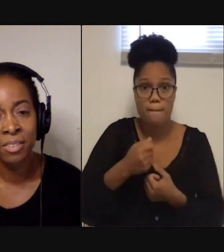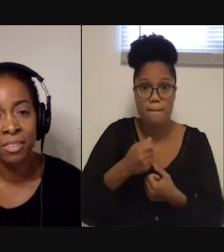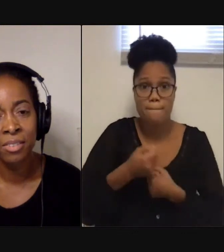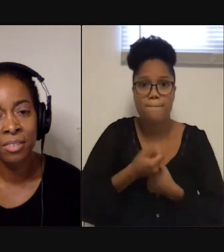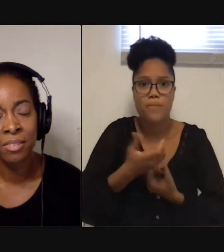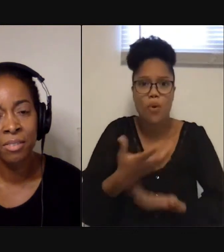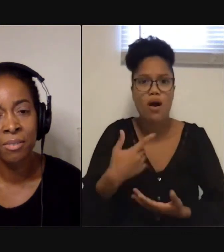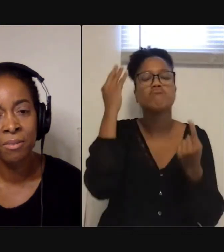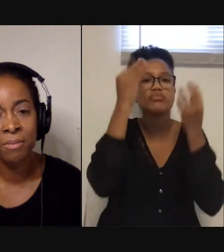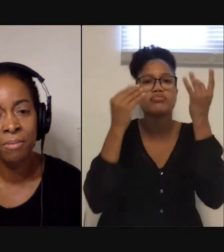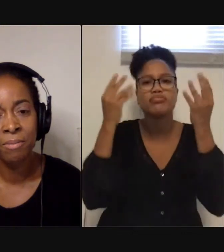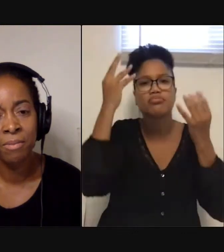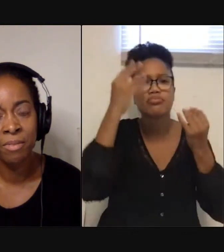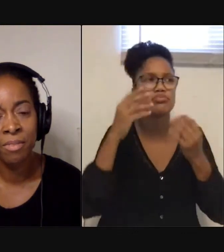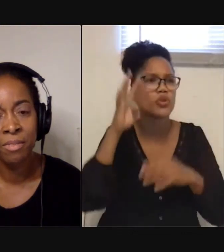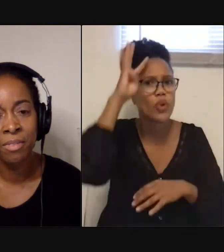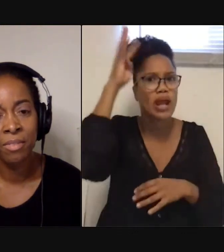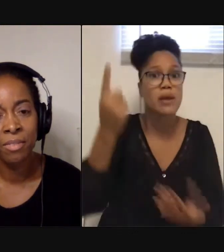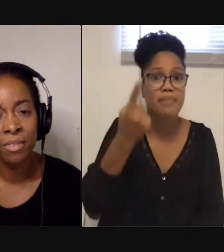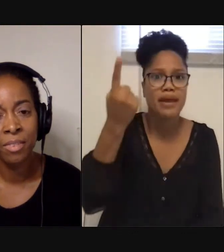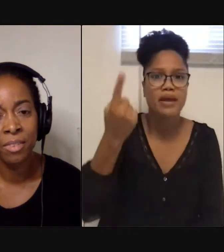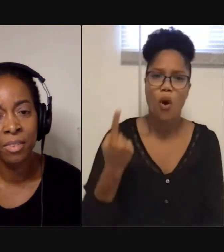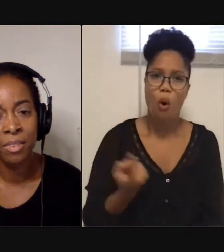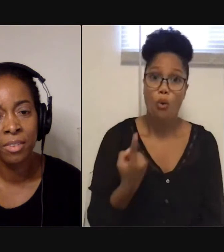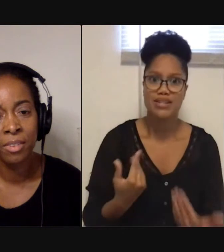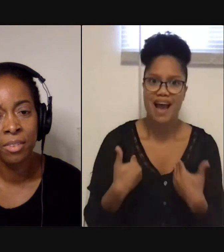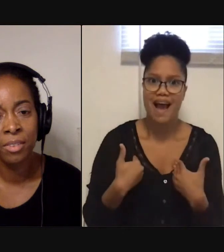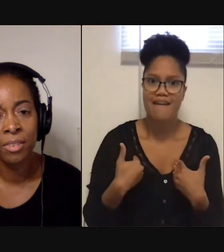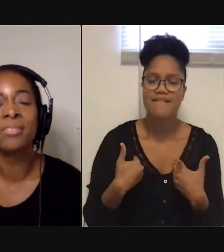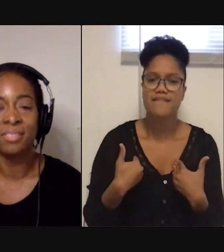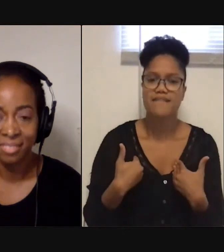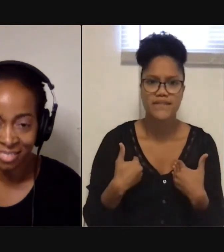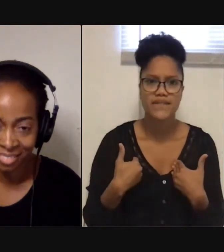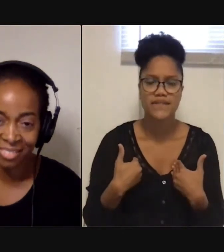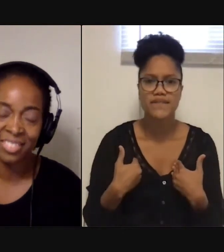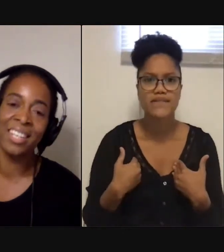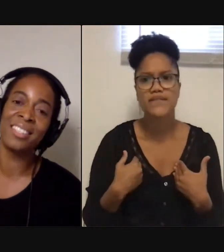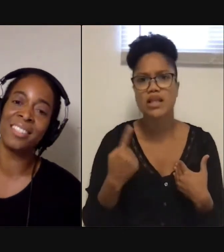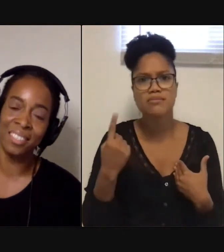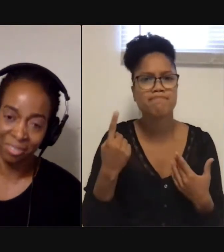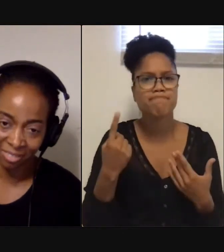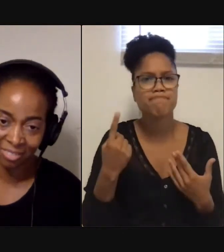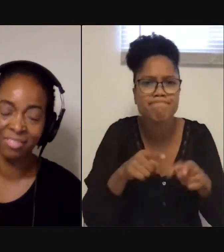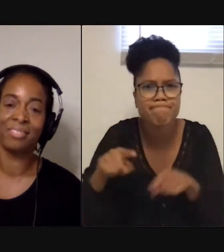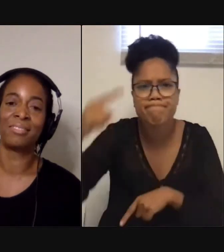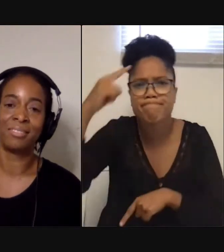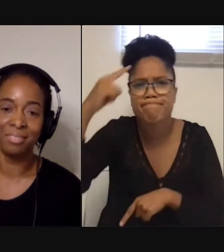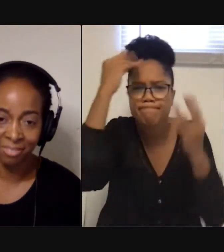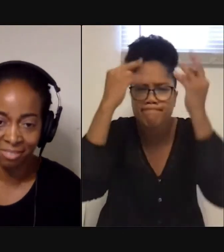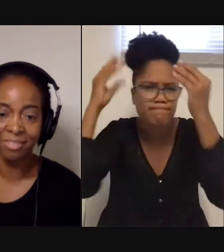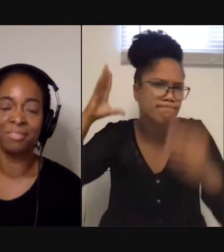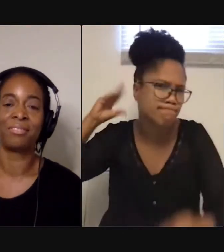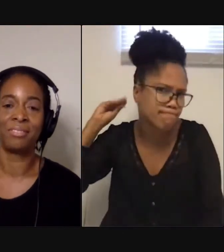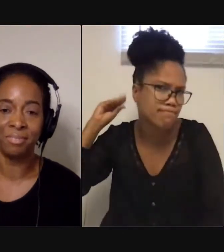constructing anything with art, really, there's like always a polyvocality happening, you know what I mean? Yes. So I can see myself and I can also see